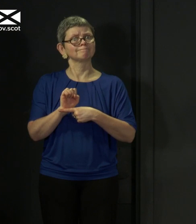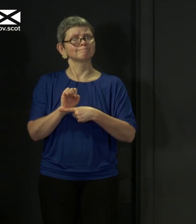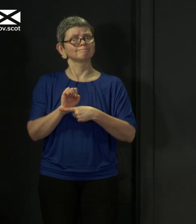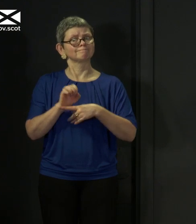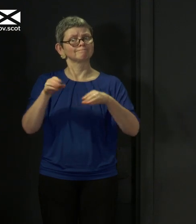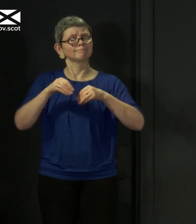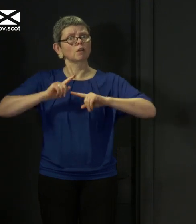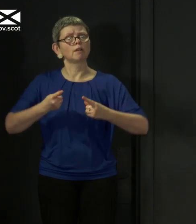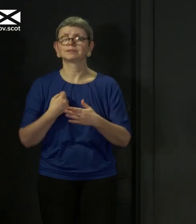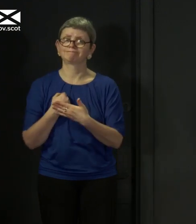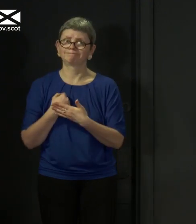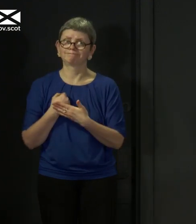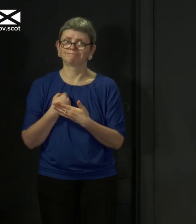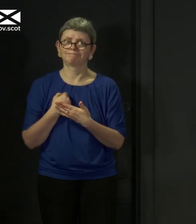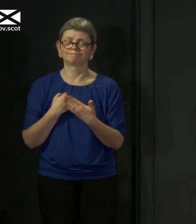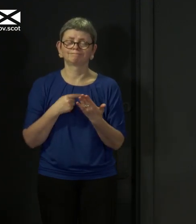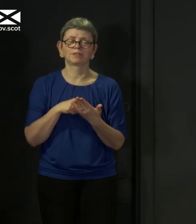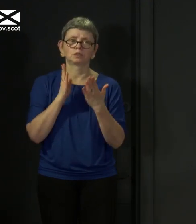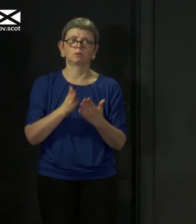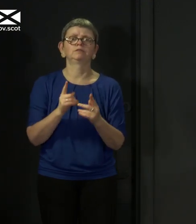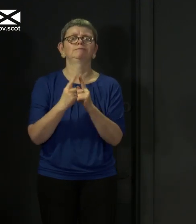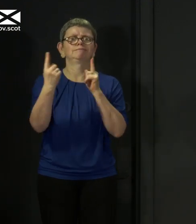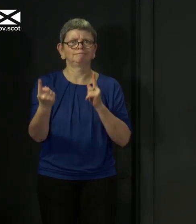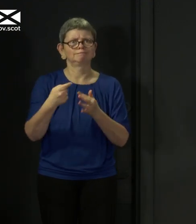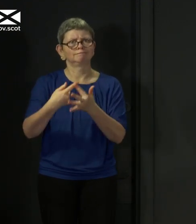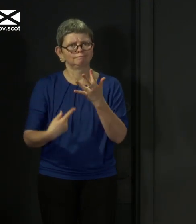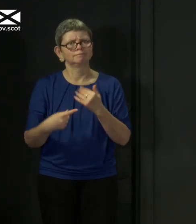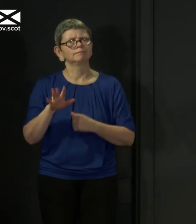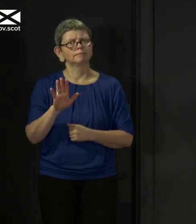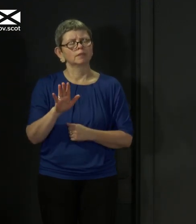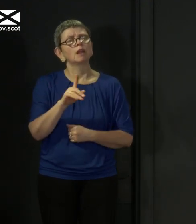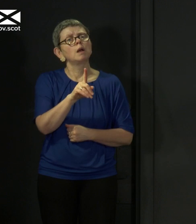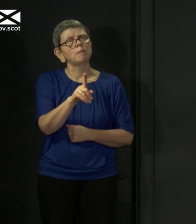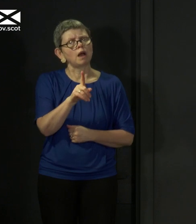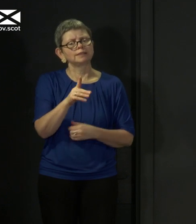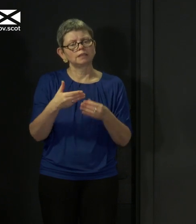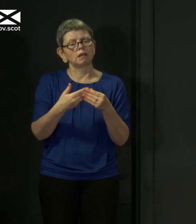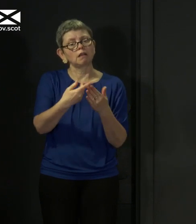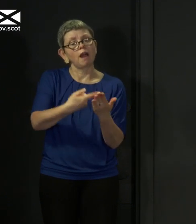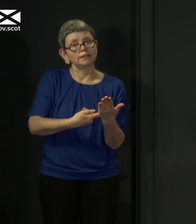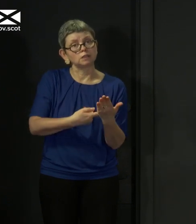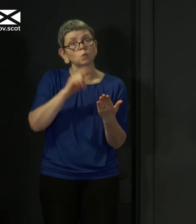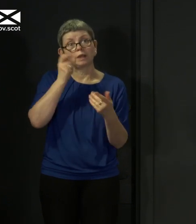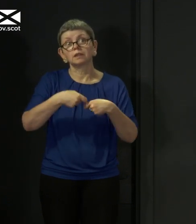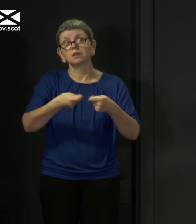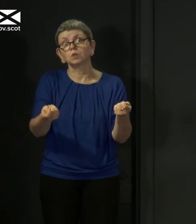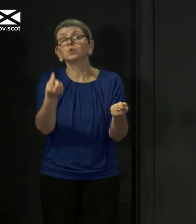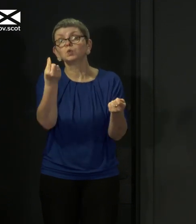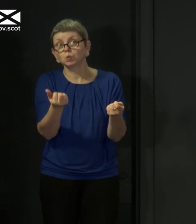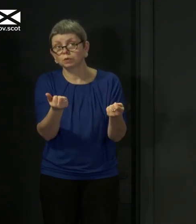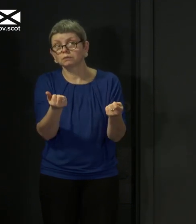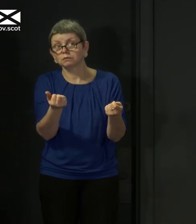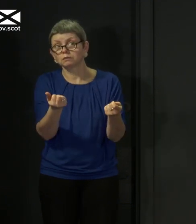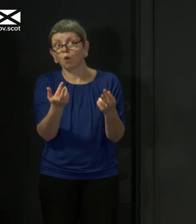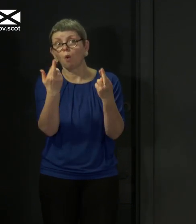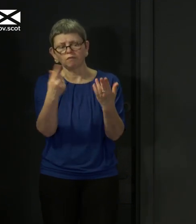to substitute for the other things we're asking people to do. So, as I say, we will issue that guidance shortly. And hopefully that